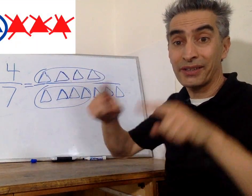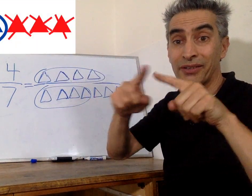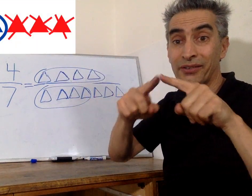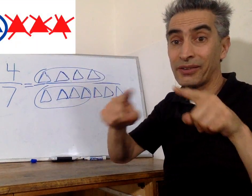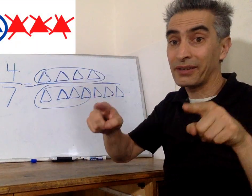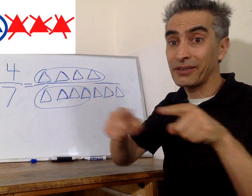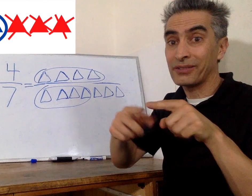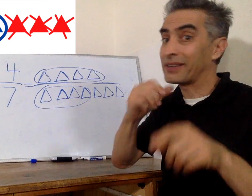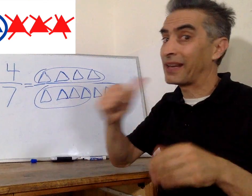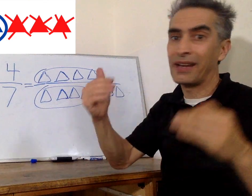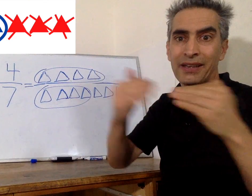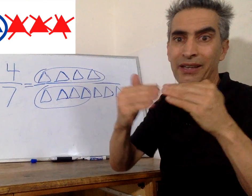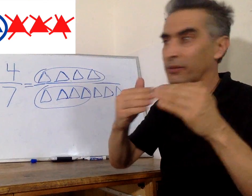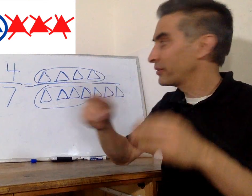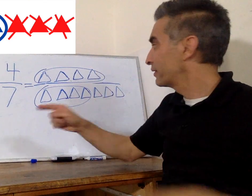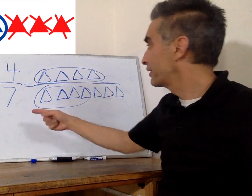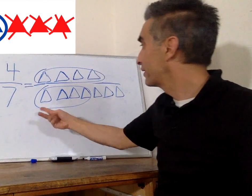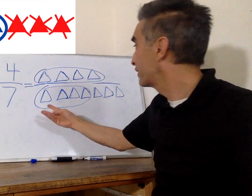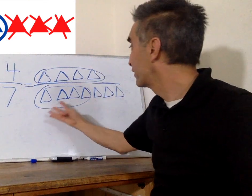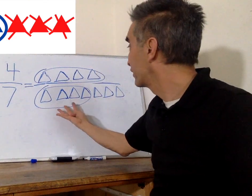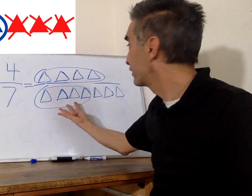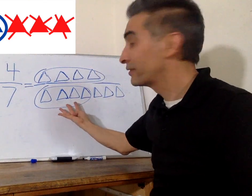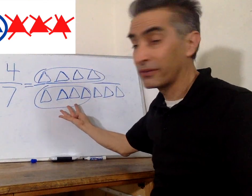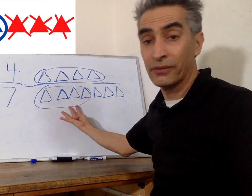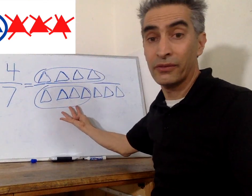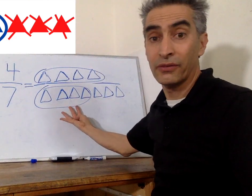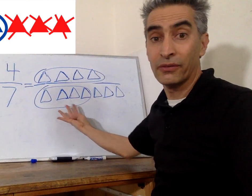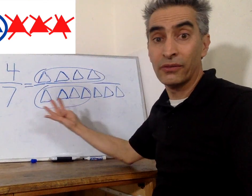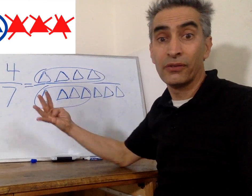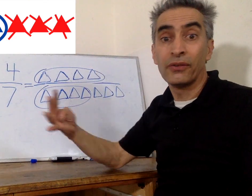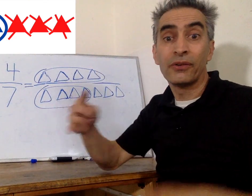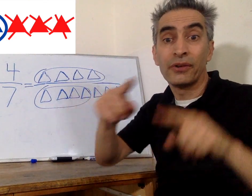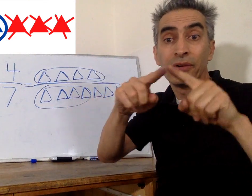Because 3 triangles is not the same as the group of 4 that we circled.